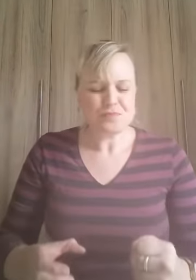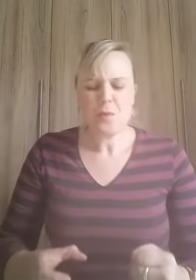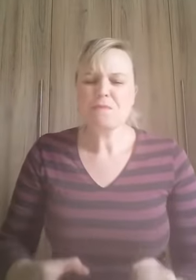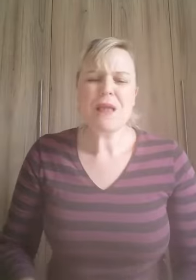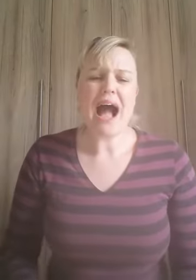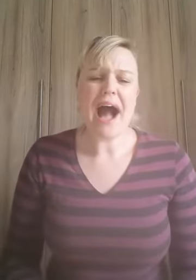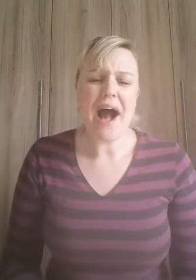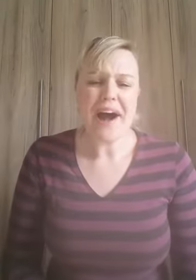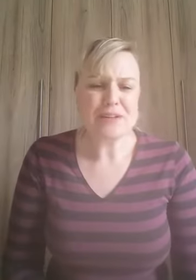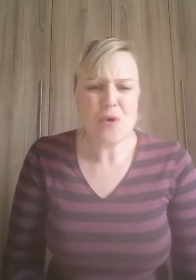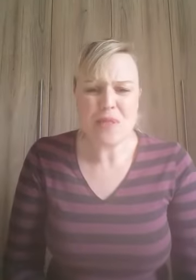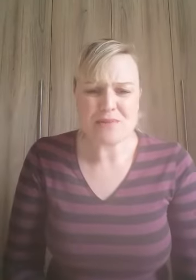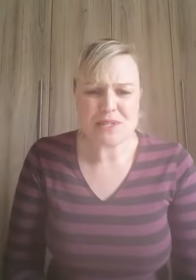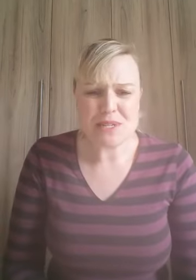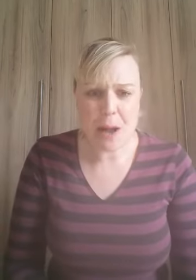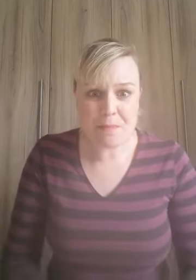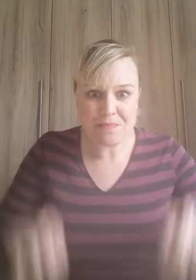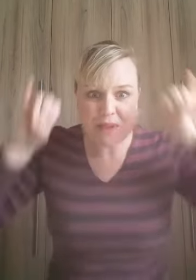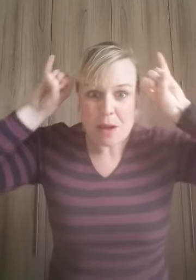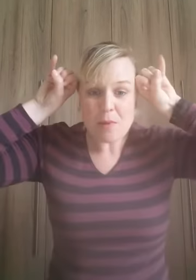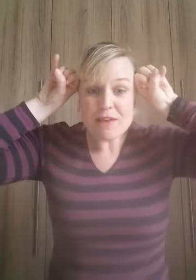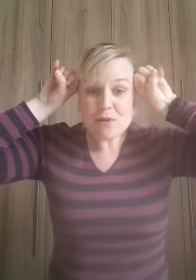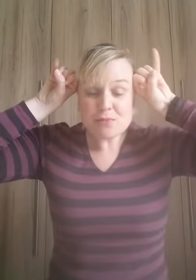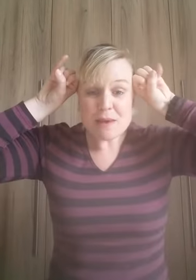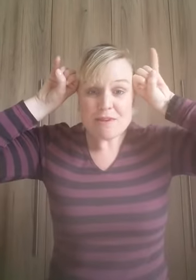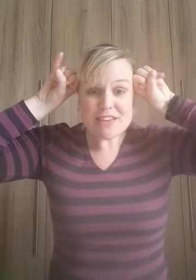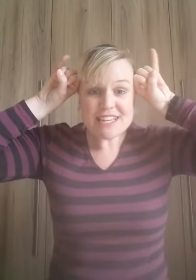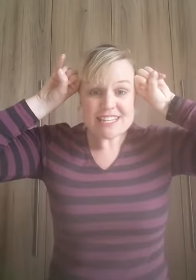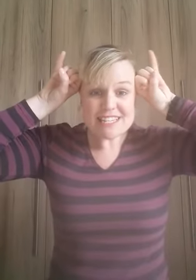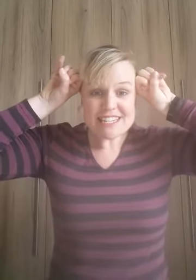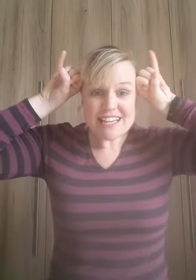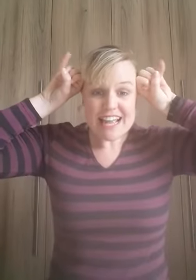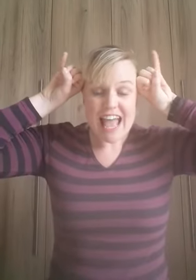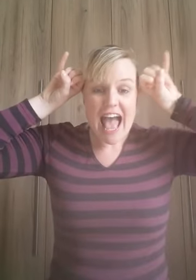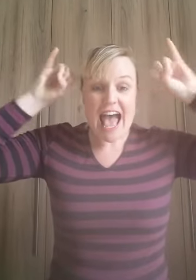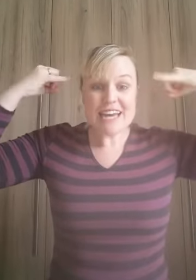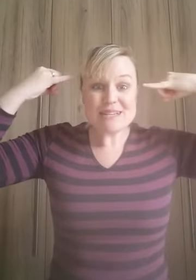oh that was yum wave those baby fingers and